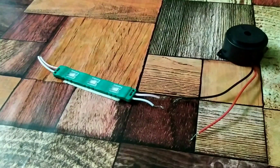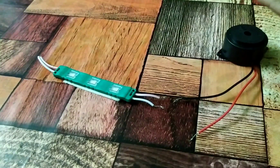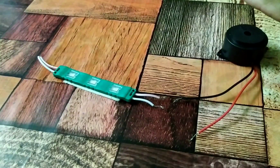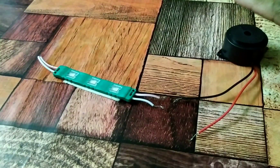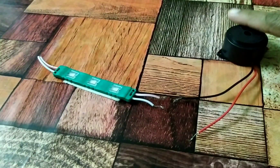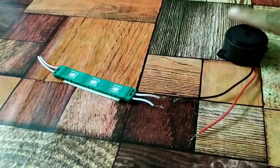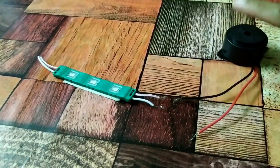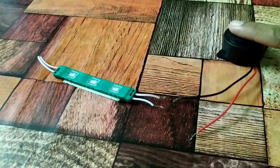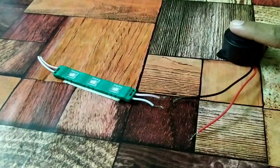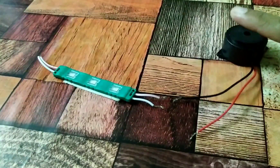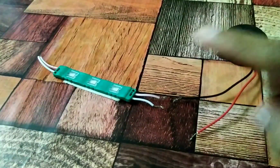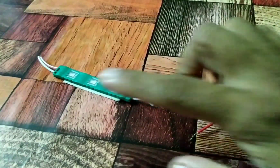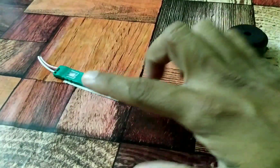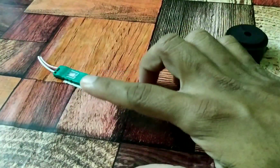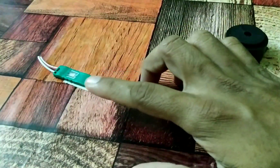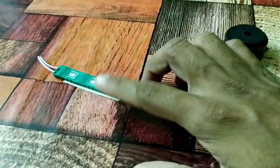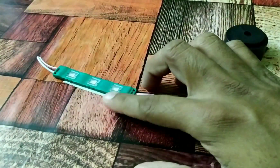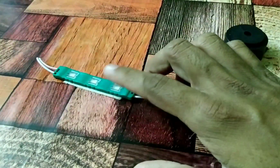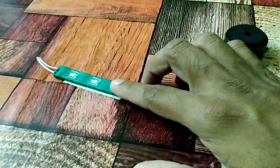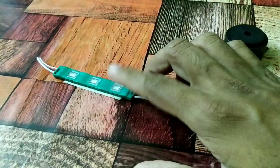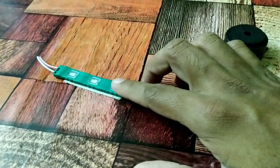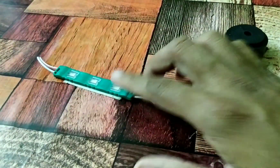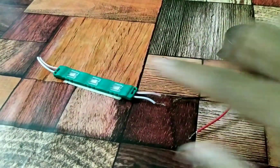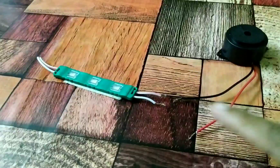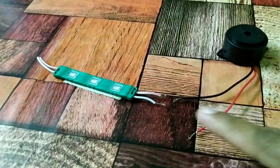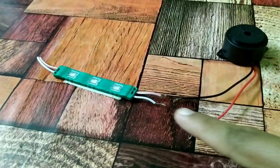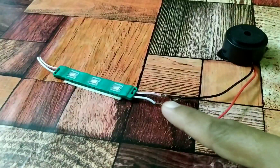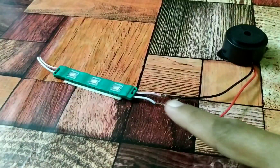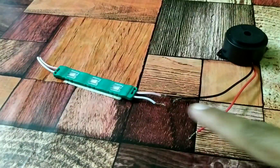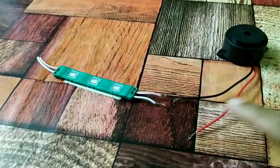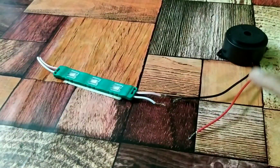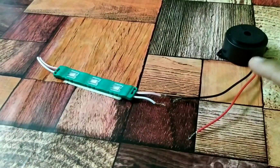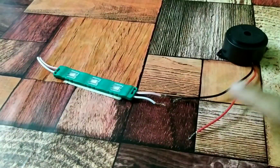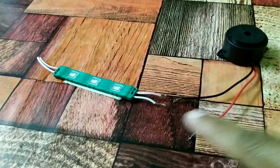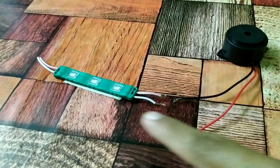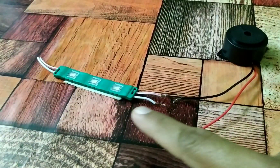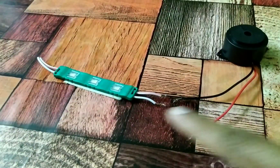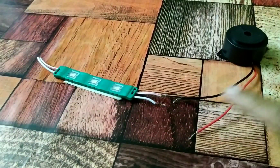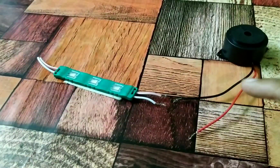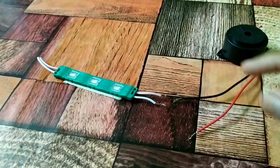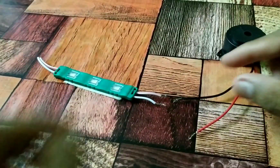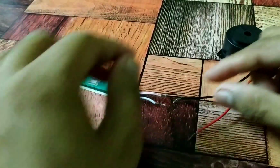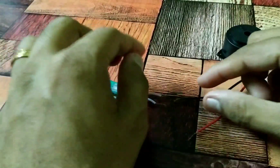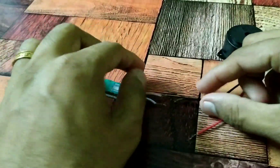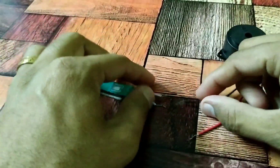you see Can't Can't Can't you see you